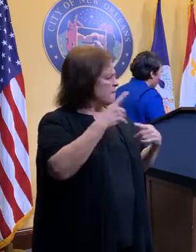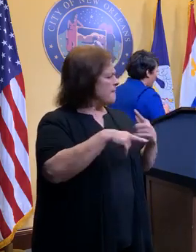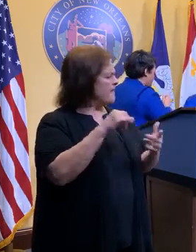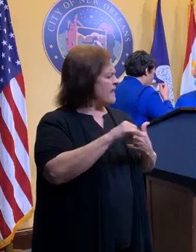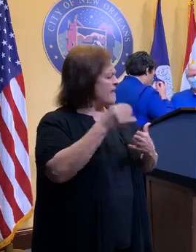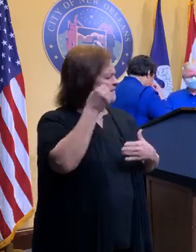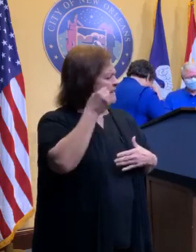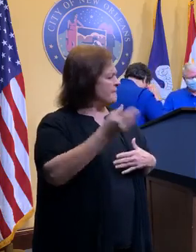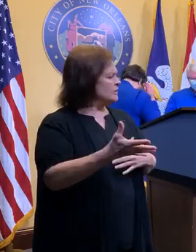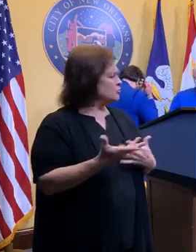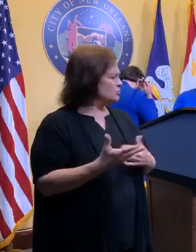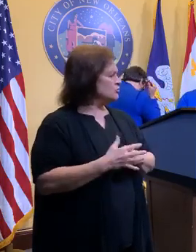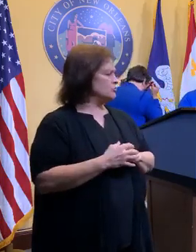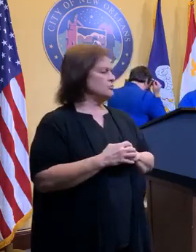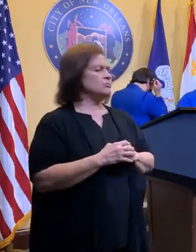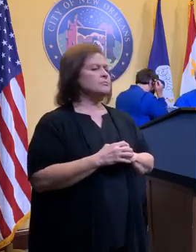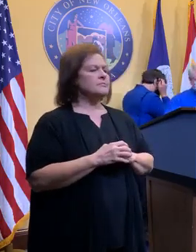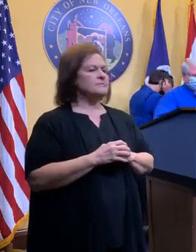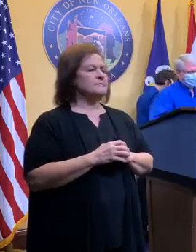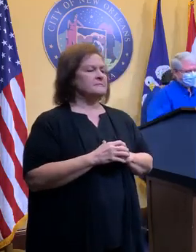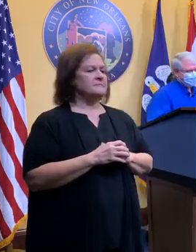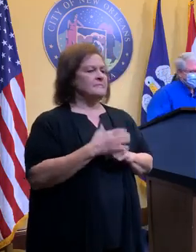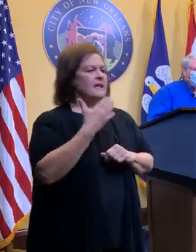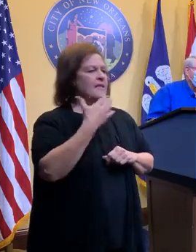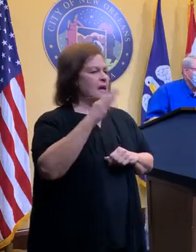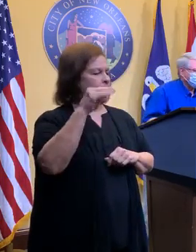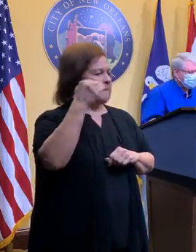Okay. That's proactive work. Thank you very much.